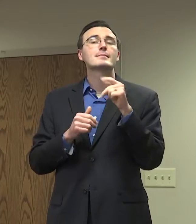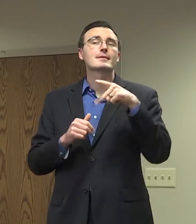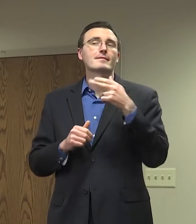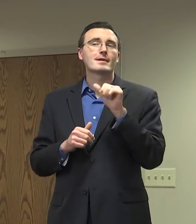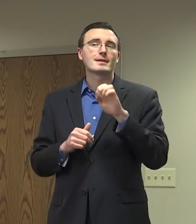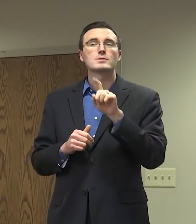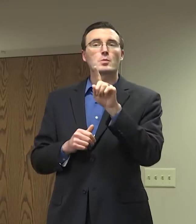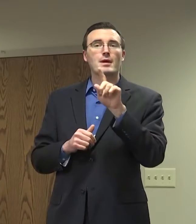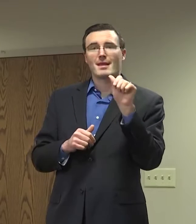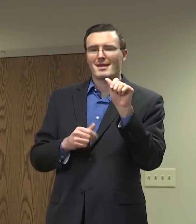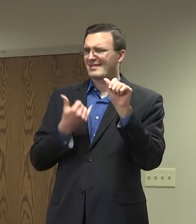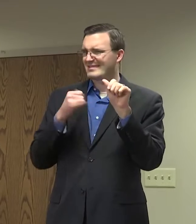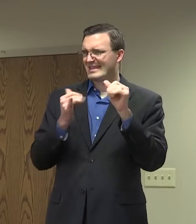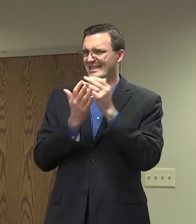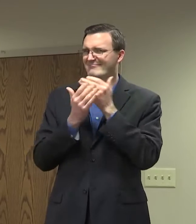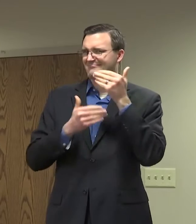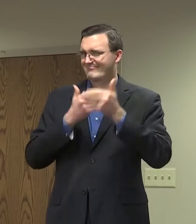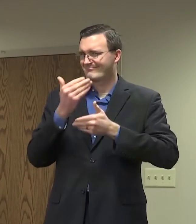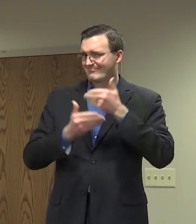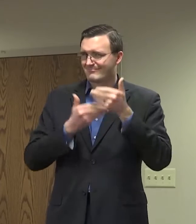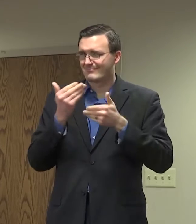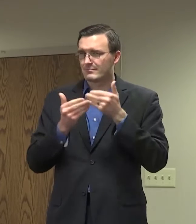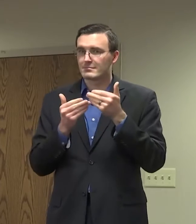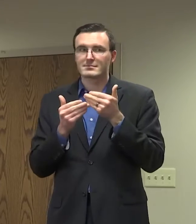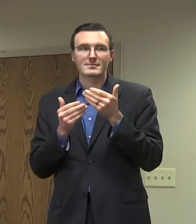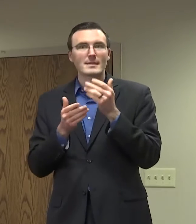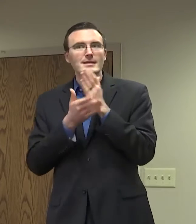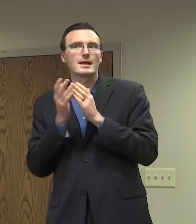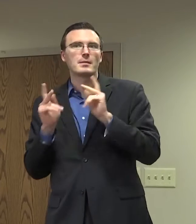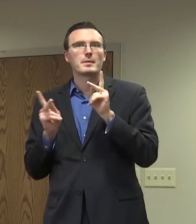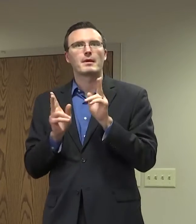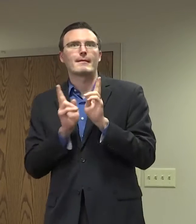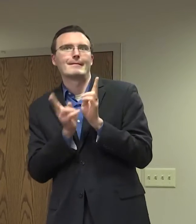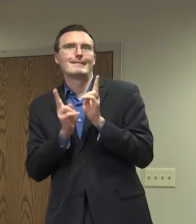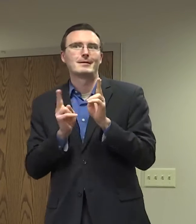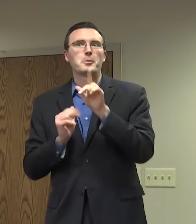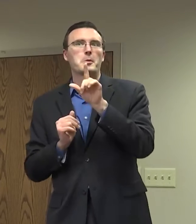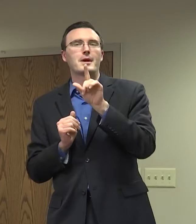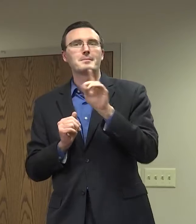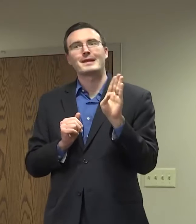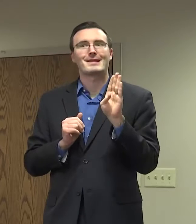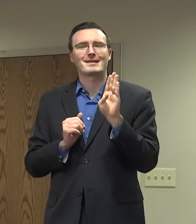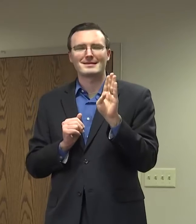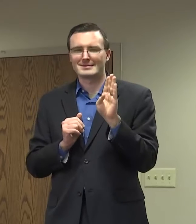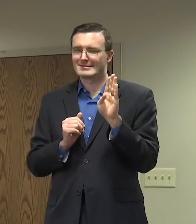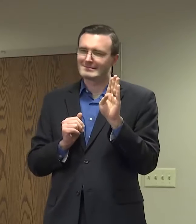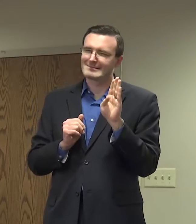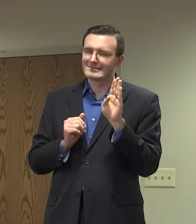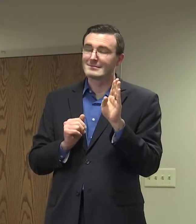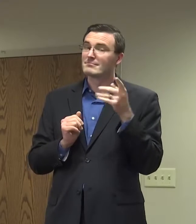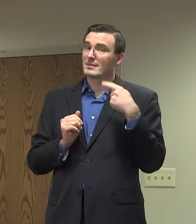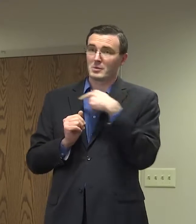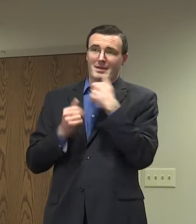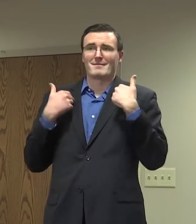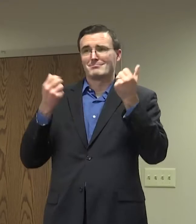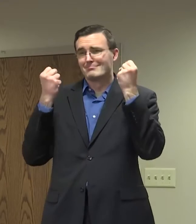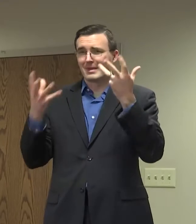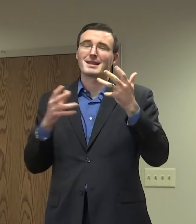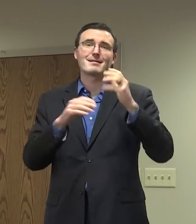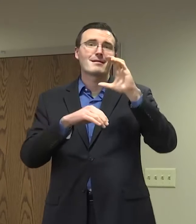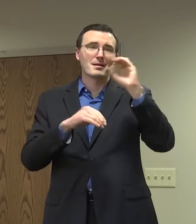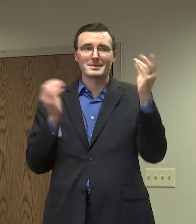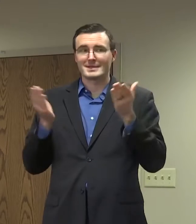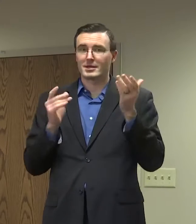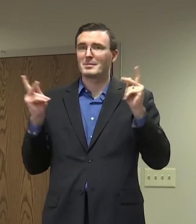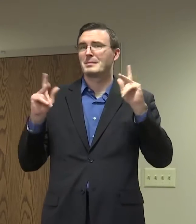the community because people say, can we get really to 1B? We're a large employer base and we continue to vaccinate as more individuals are coming